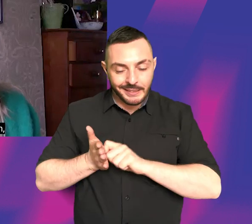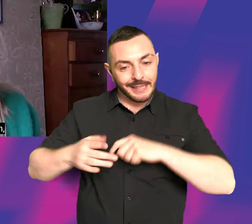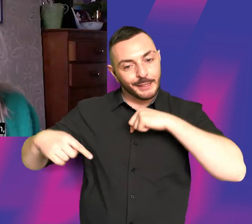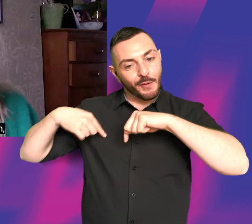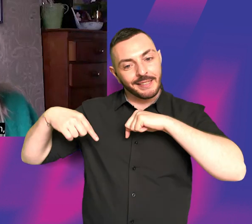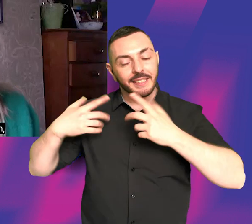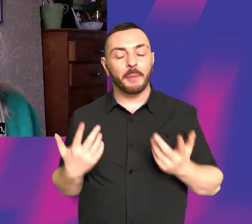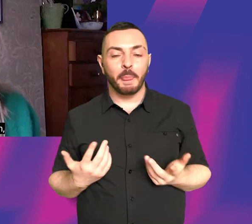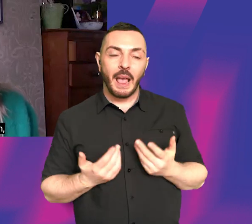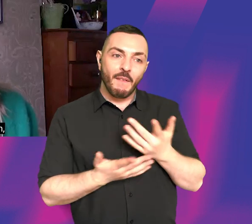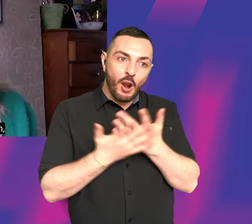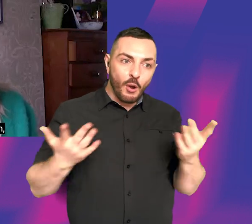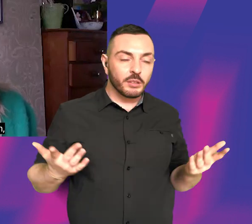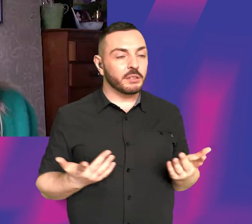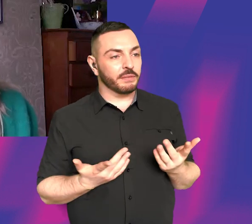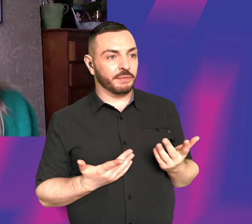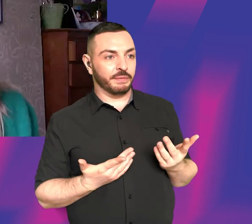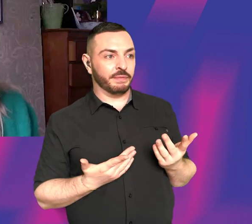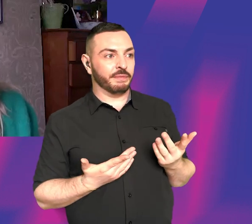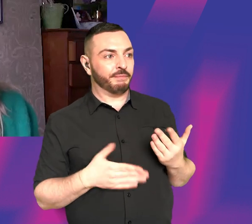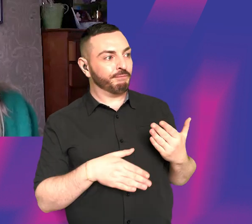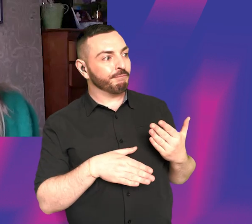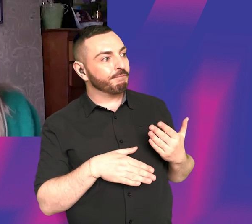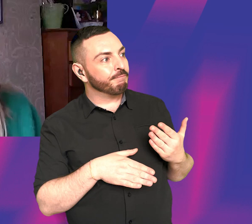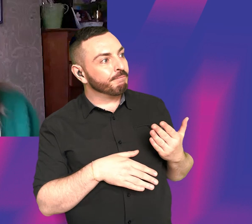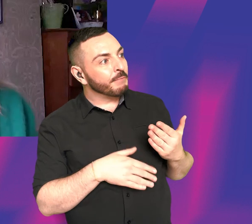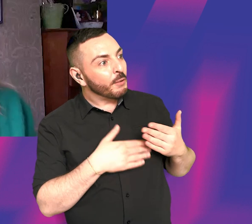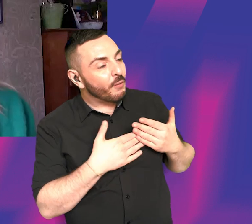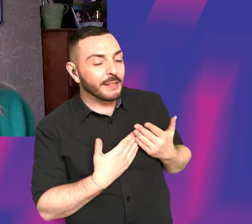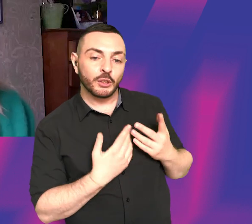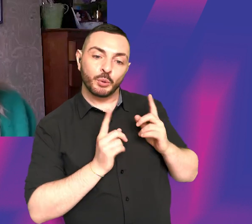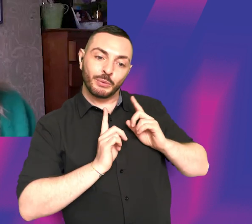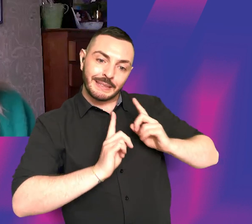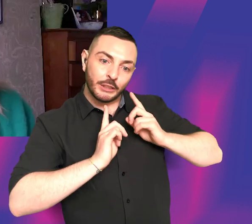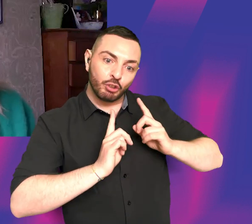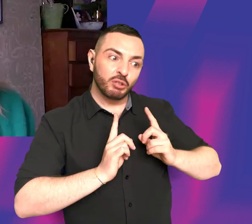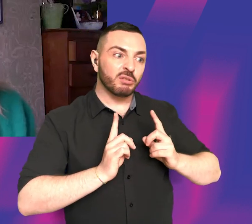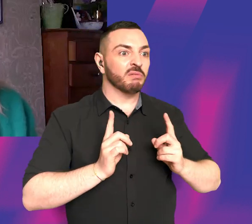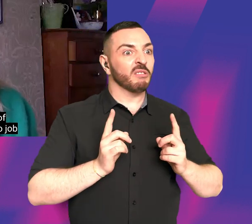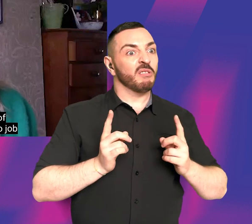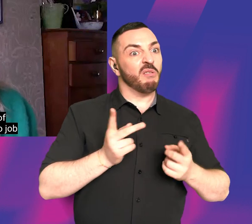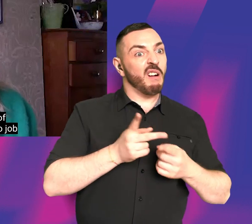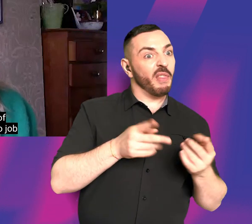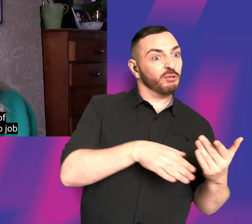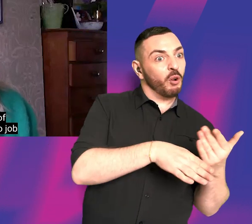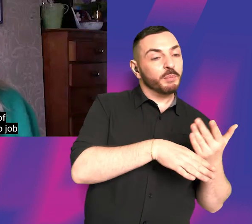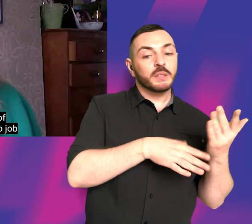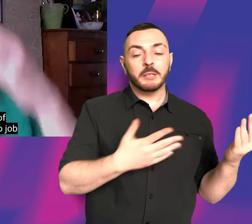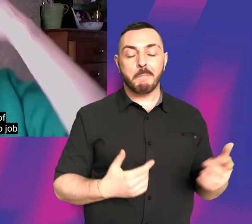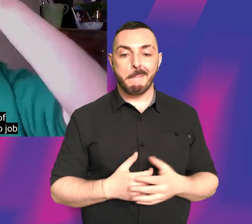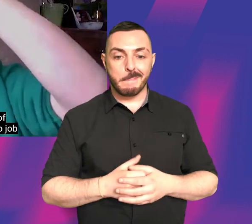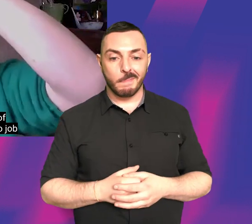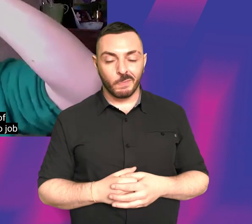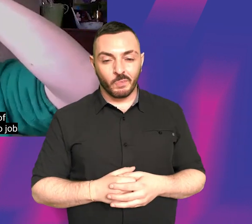I have a lot of friends who teach and I have other friends who do completely unrelated jobs, but I think it